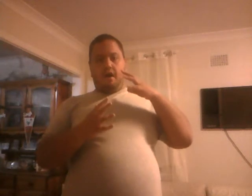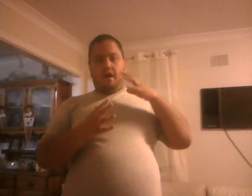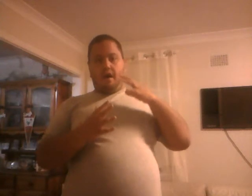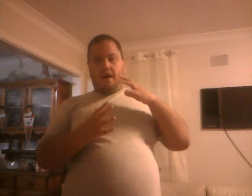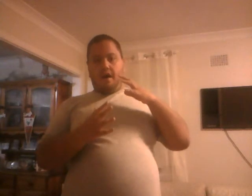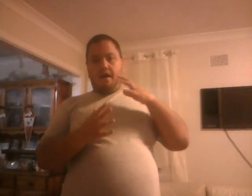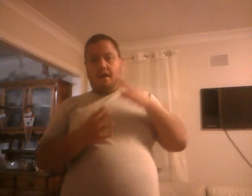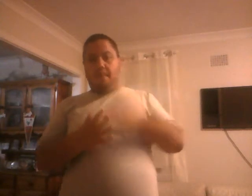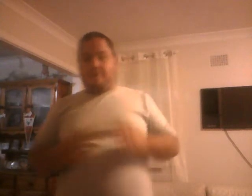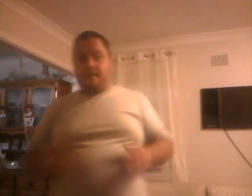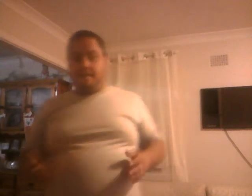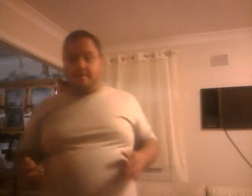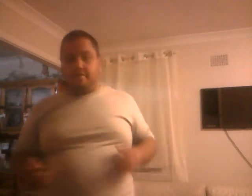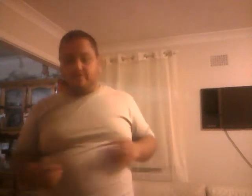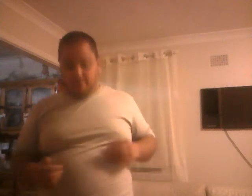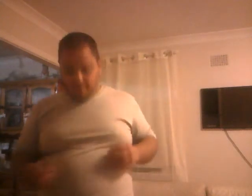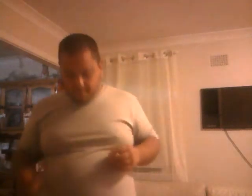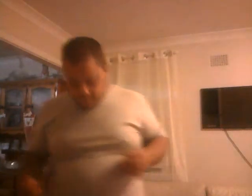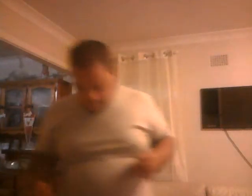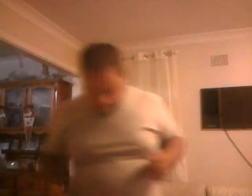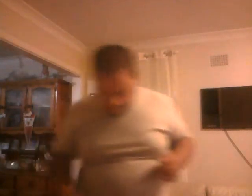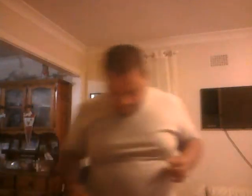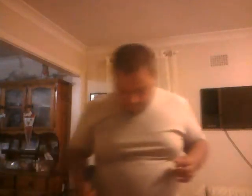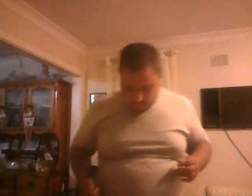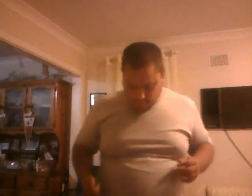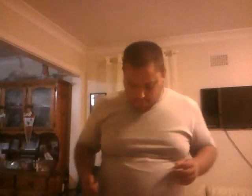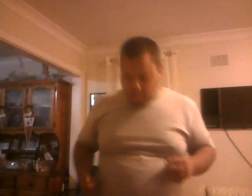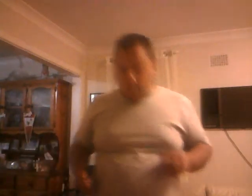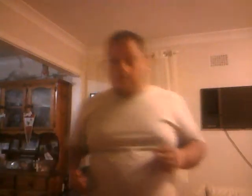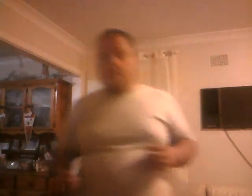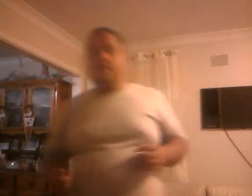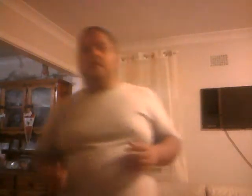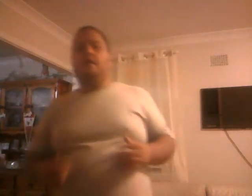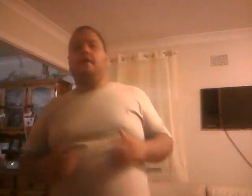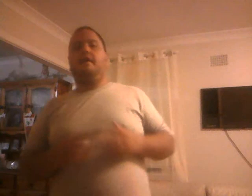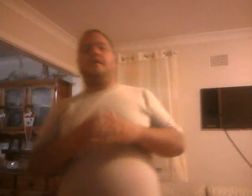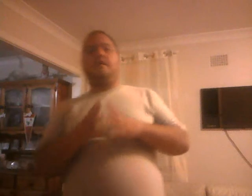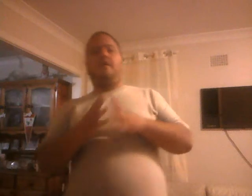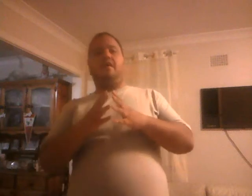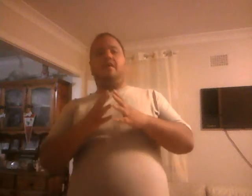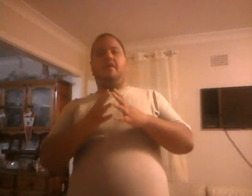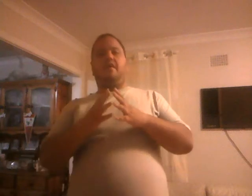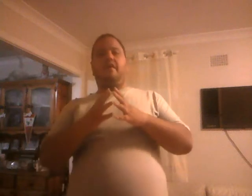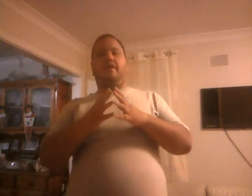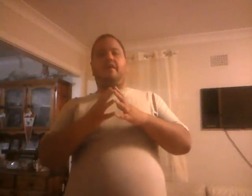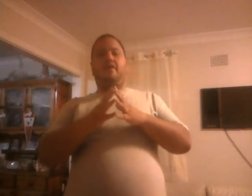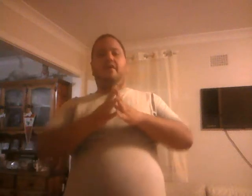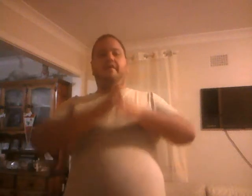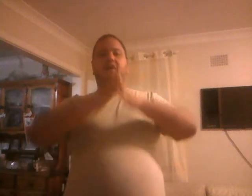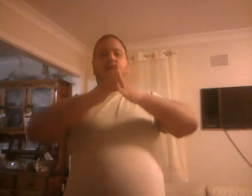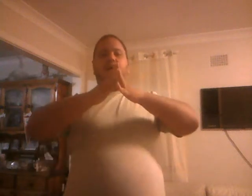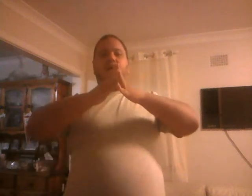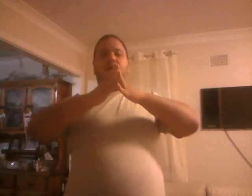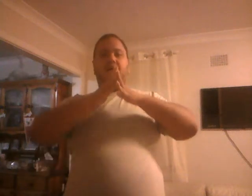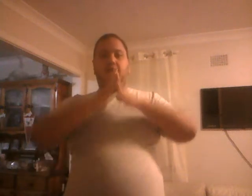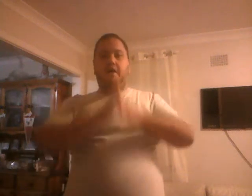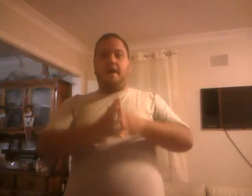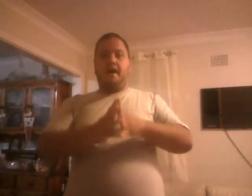Let me say this to... The UK